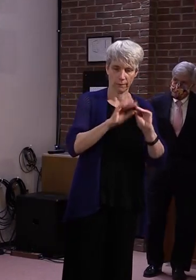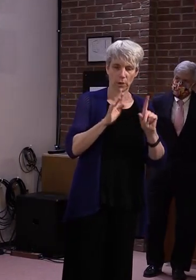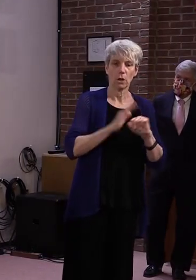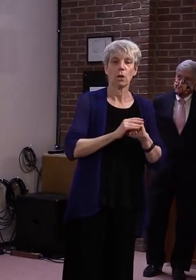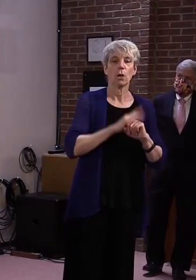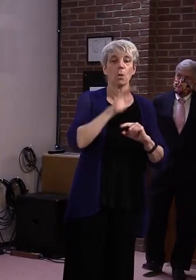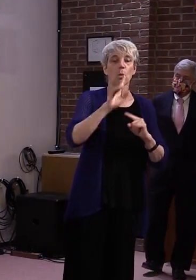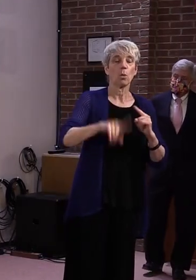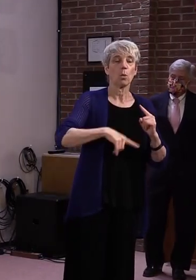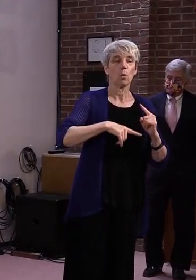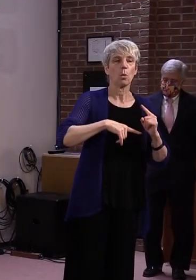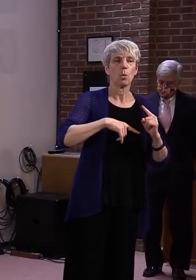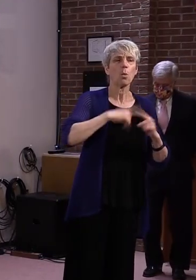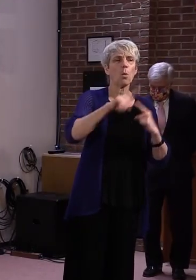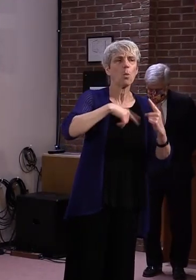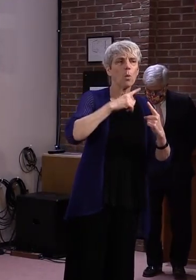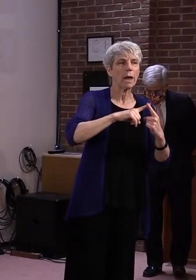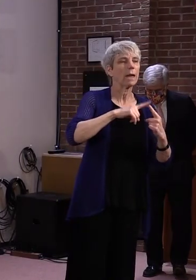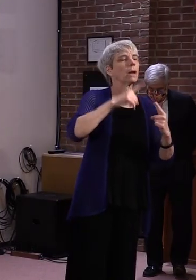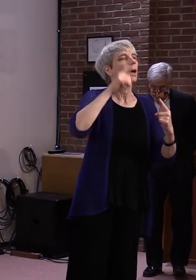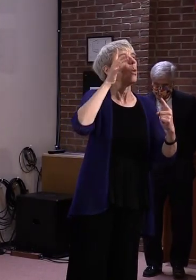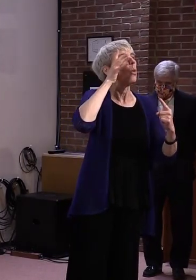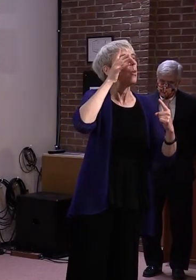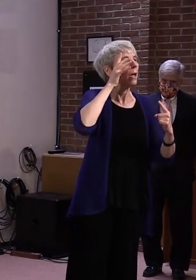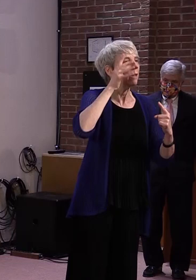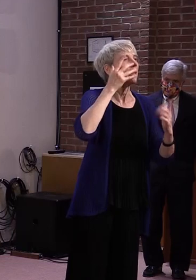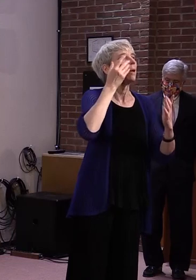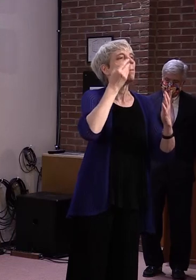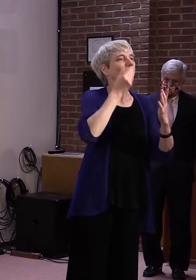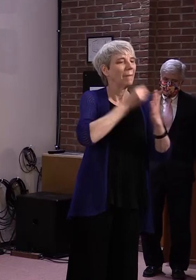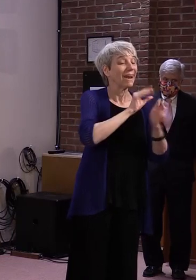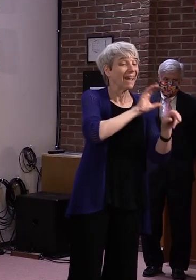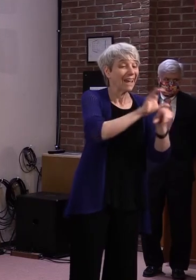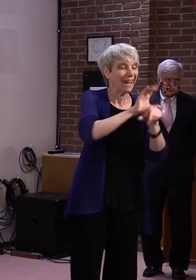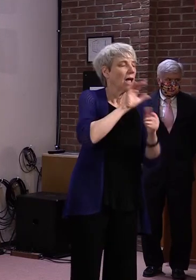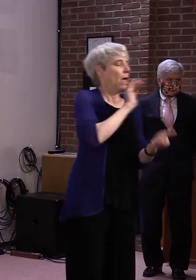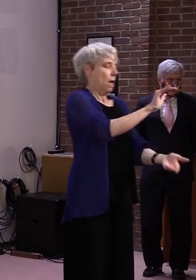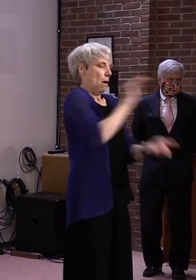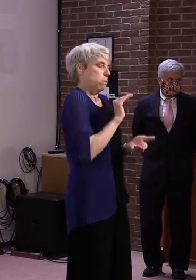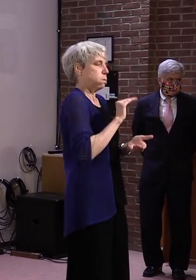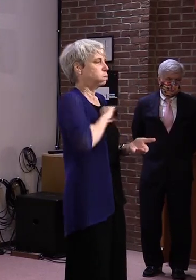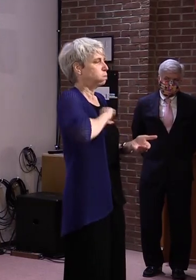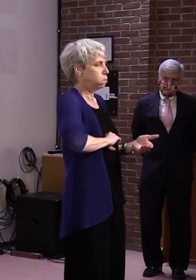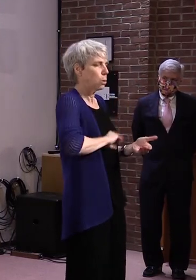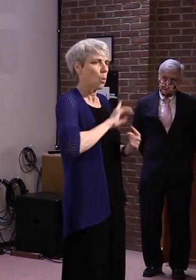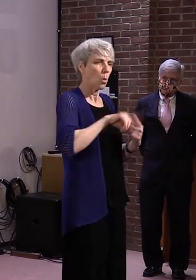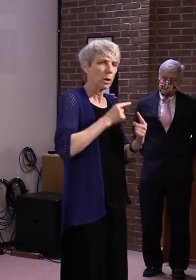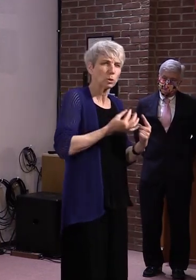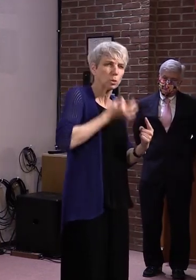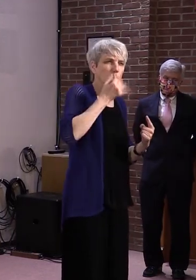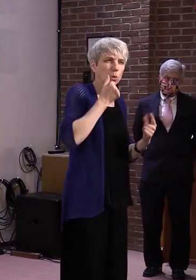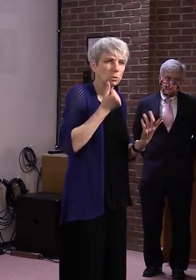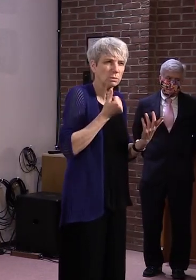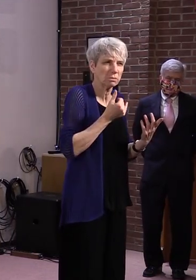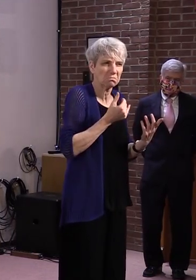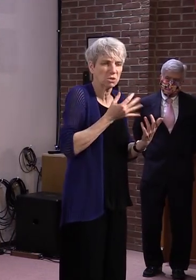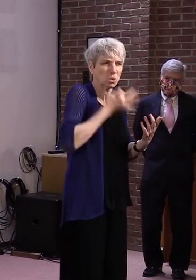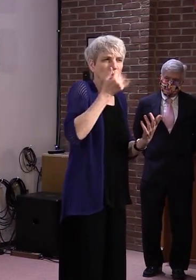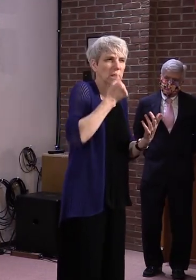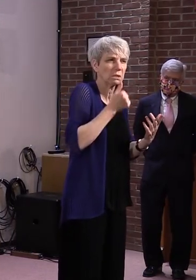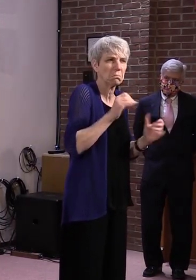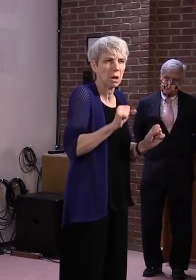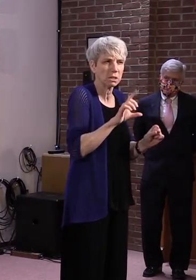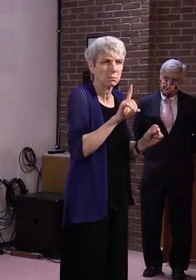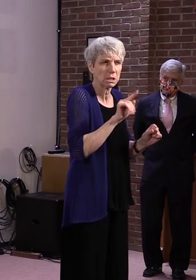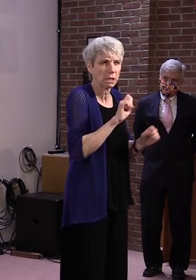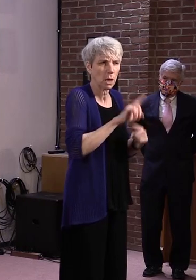when businesses could expect to actually, you know, going through the process early as they could expect actually to get some money? Yeah, so